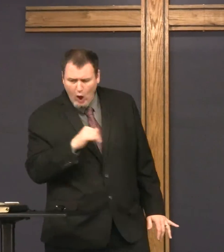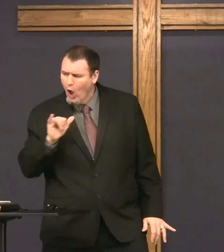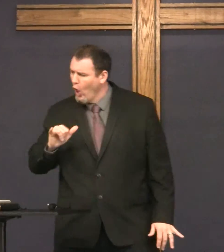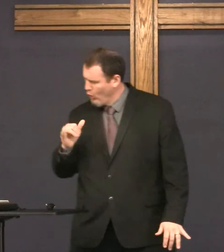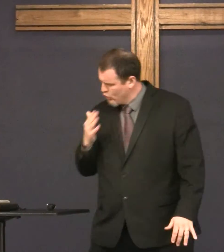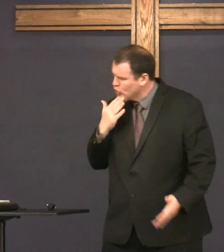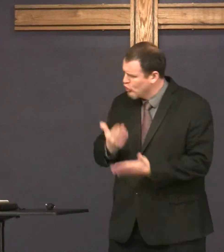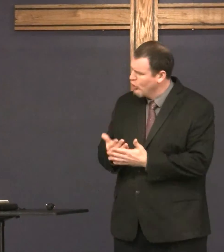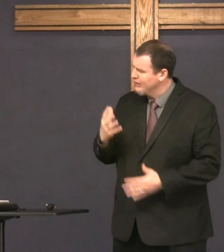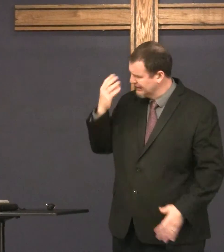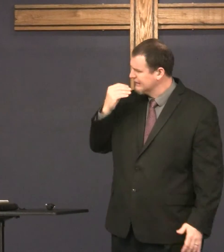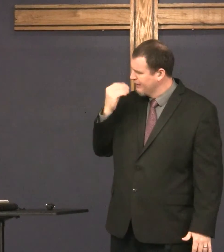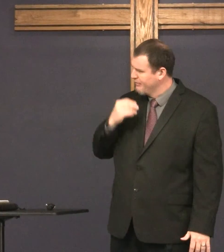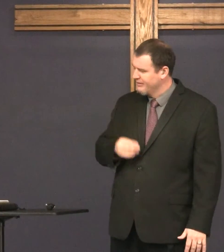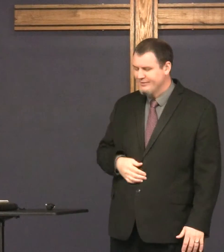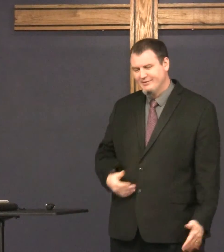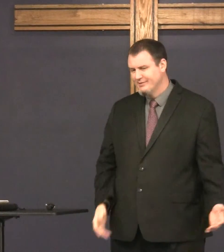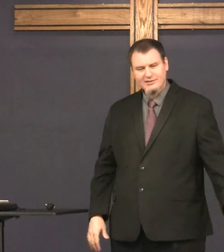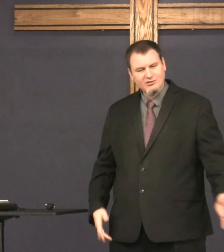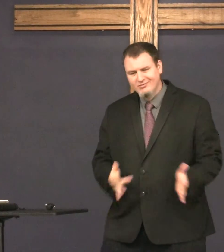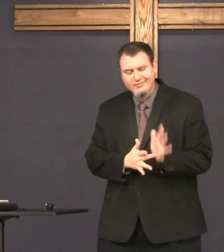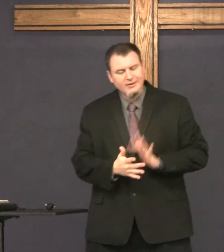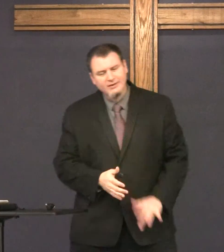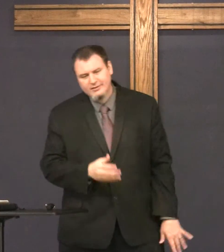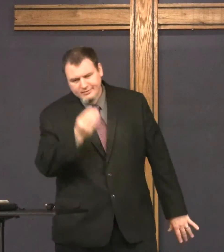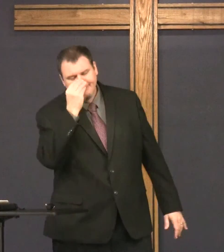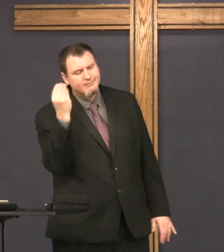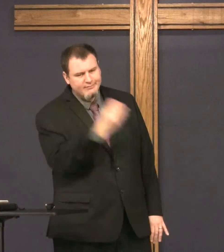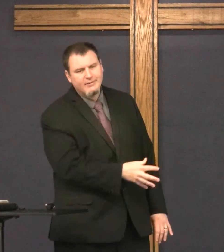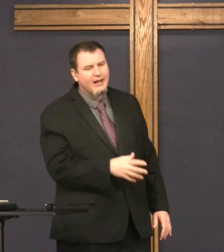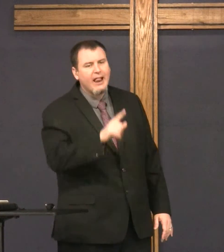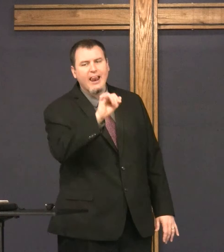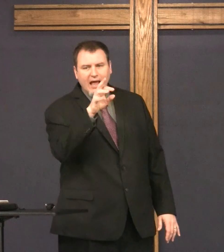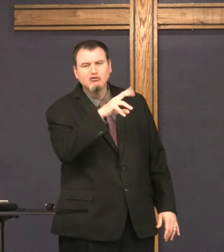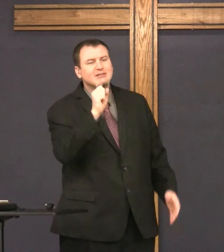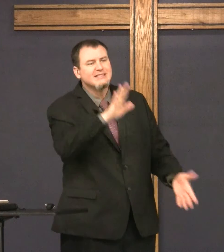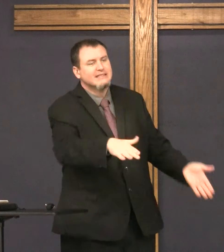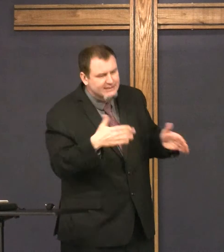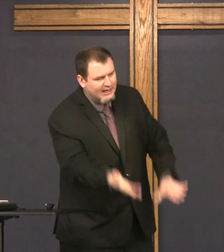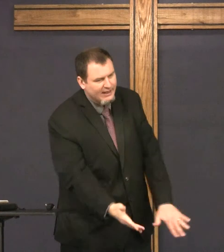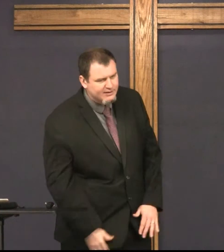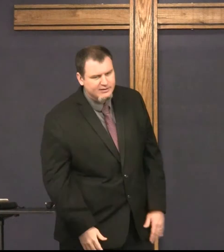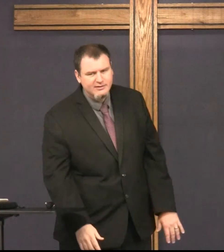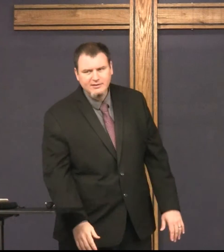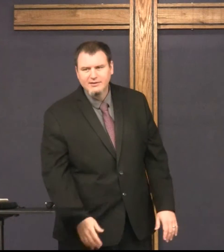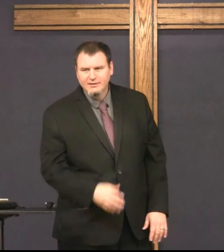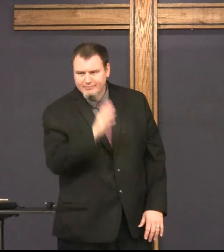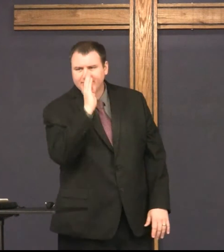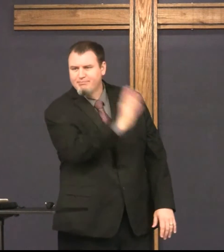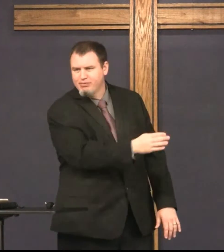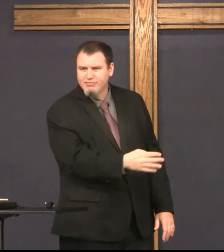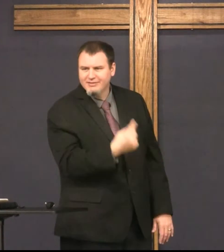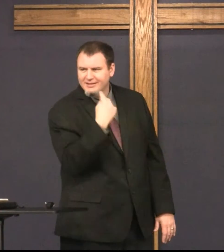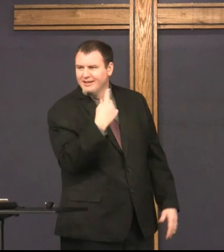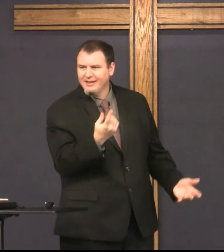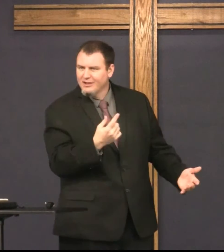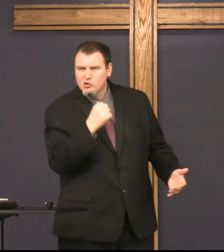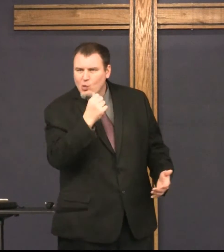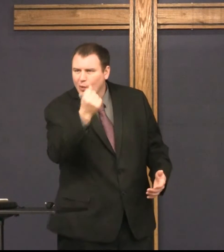Jesus said, Lazarus is sleeping. And they said, oh, that's good. He's sleeping. And Jesus said, no, Lazarus is dead. He told him straight